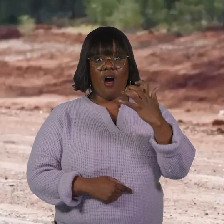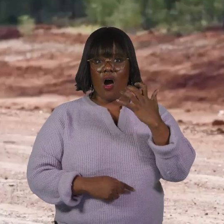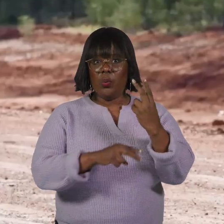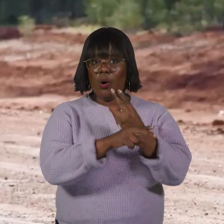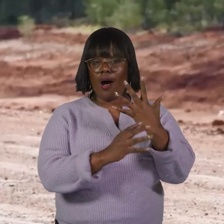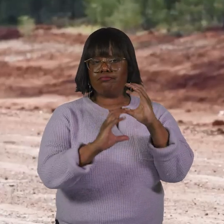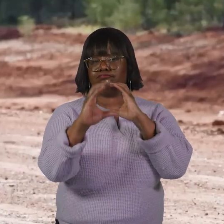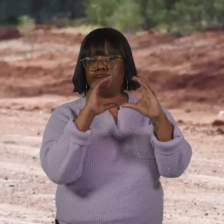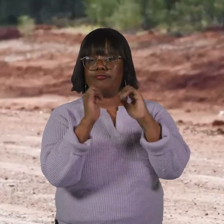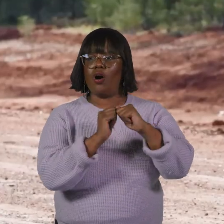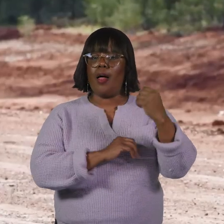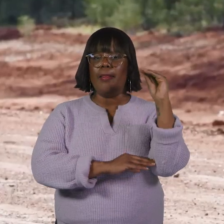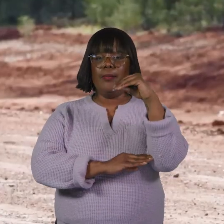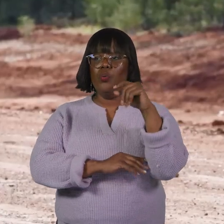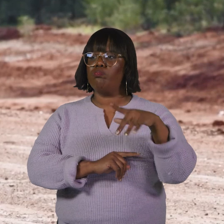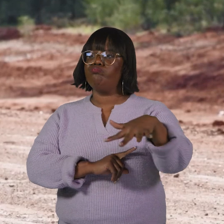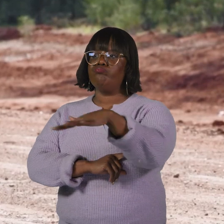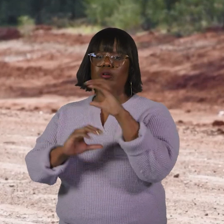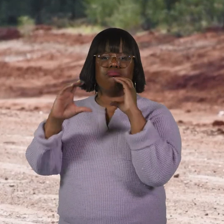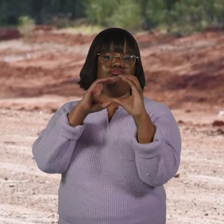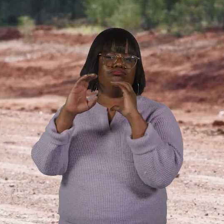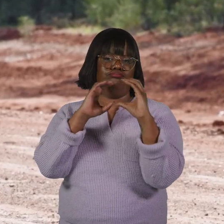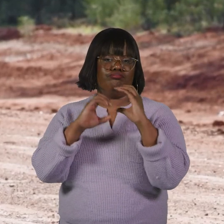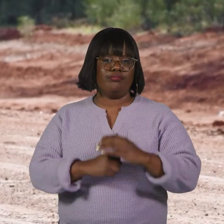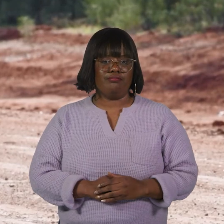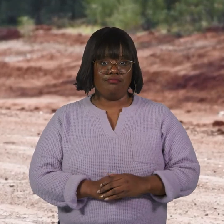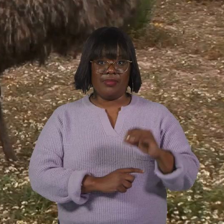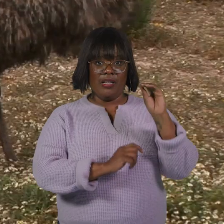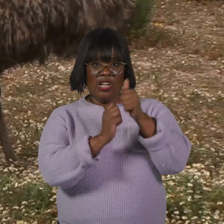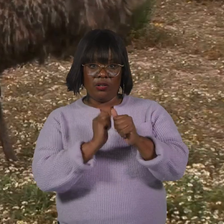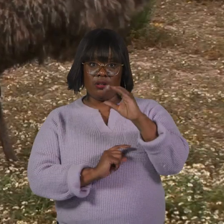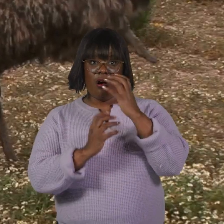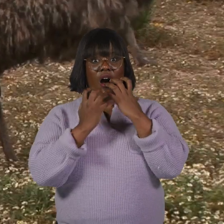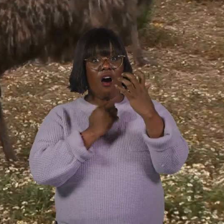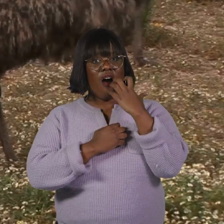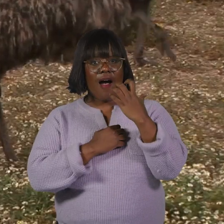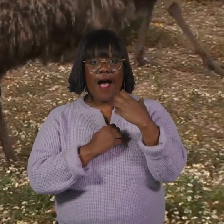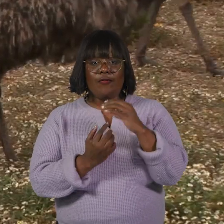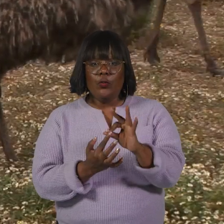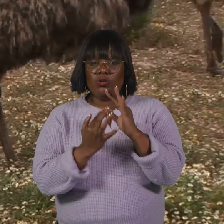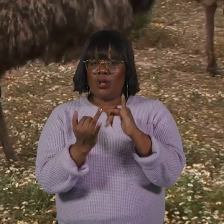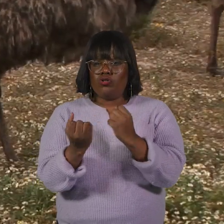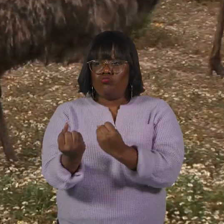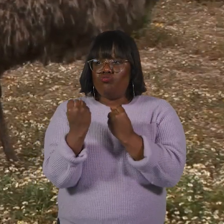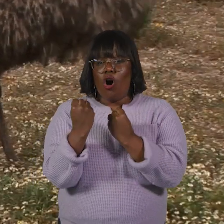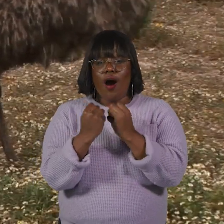calls are used to communicate with other emus in their flock. Each emu's call is unique, like a special